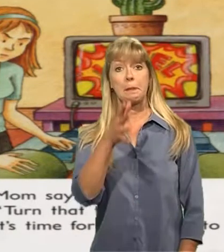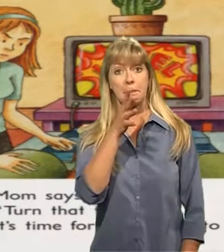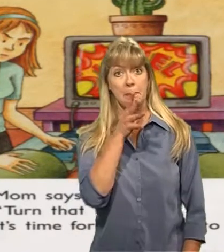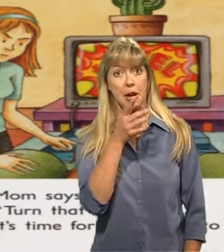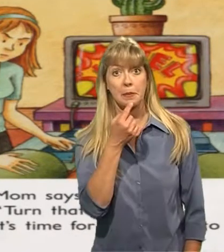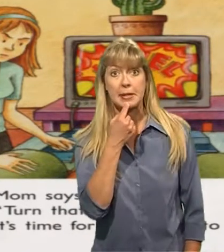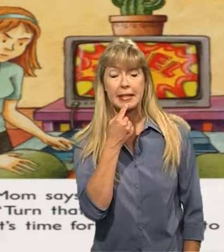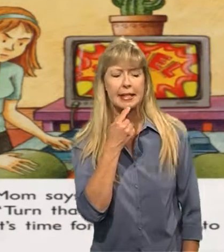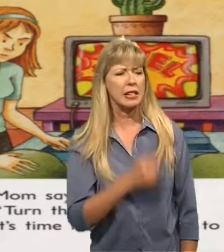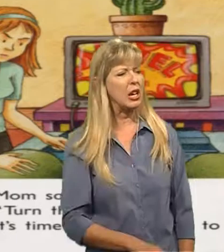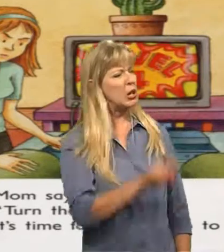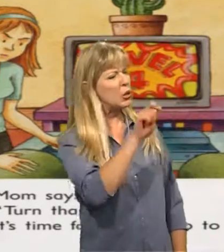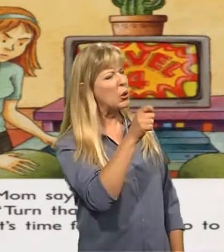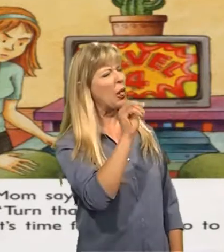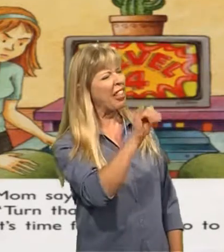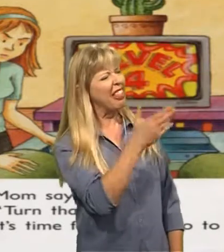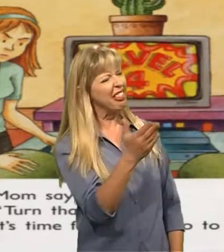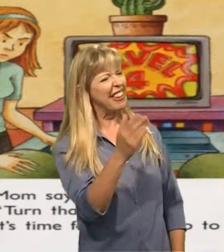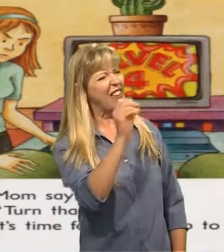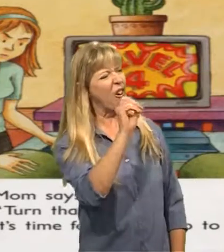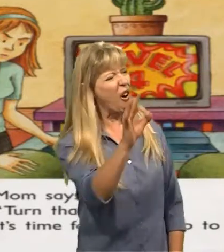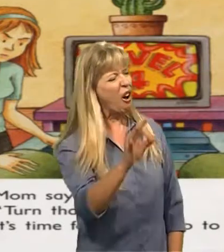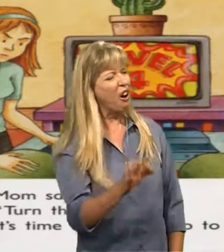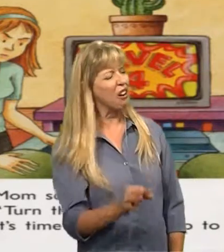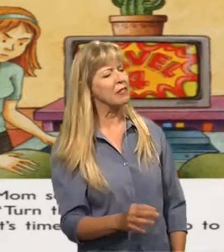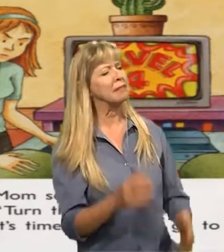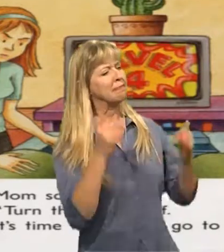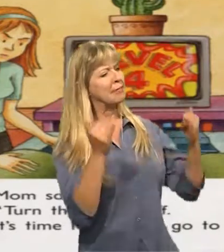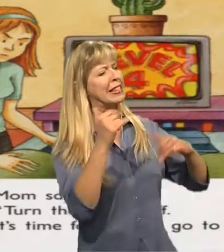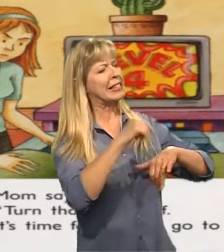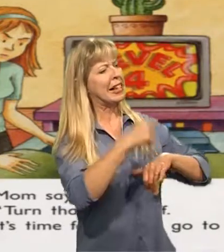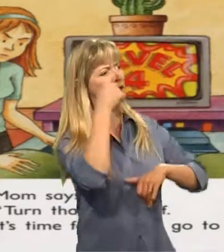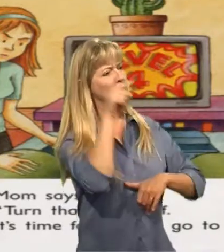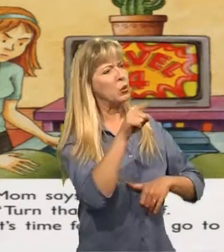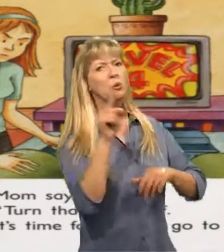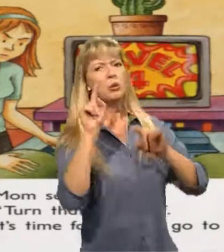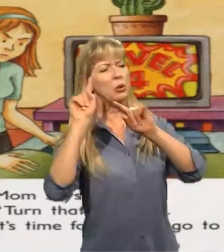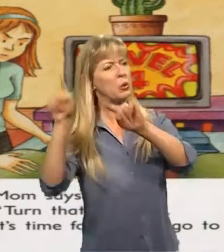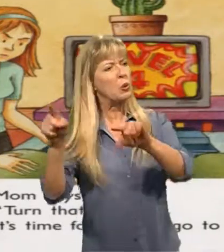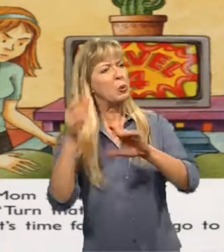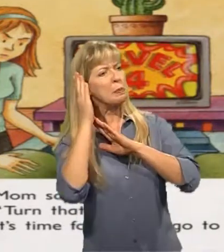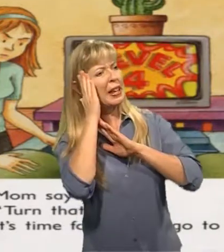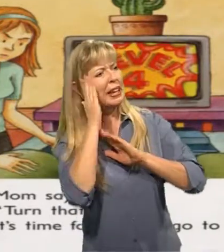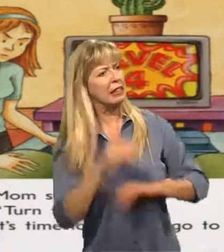Mom says, turn that thing off. It's time for you to go to bed.